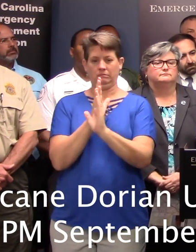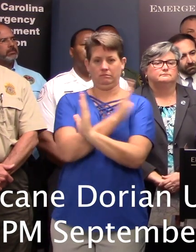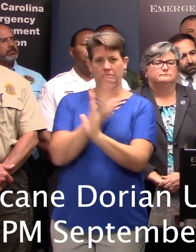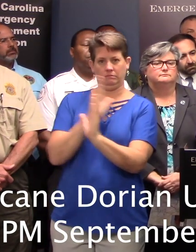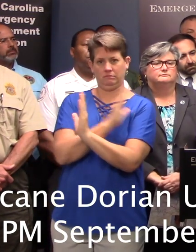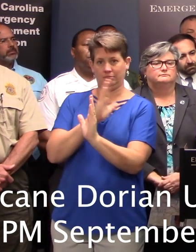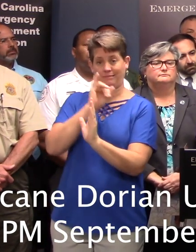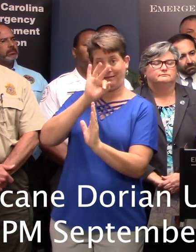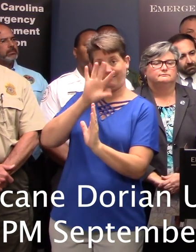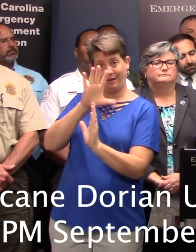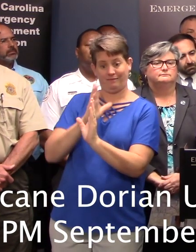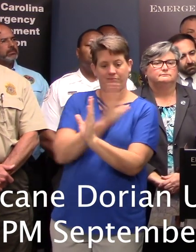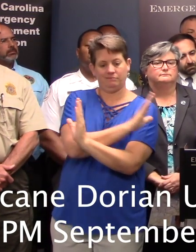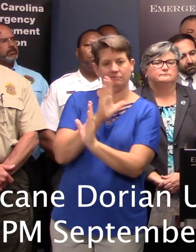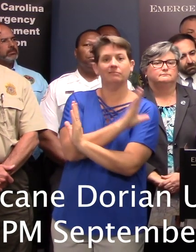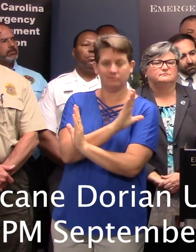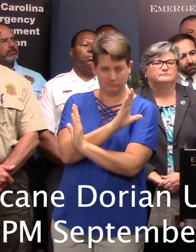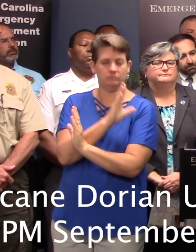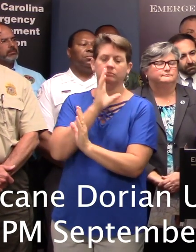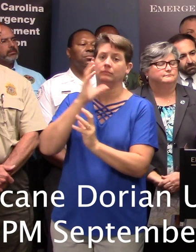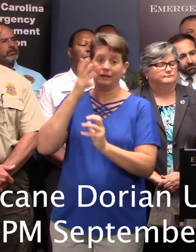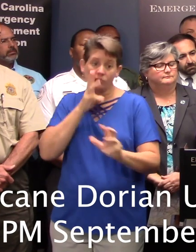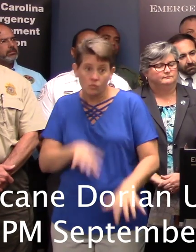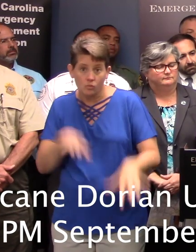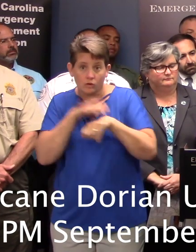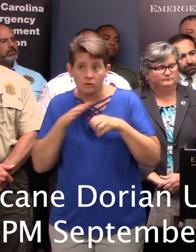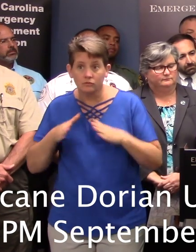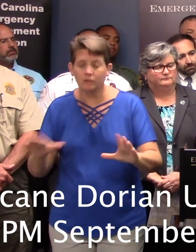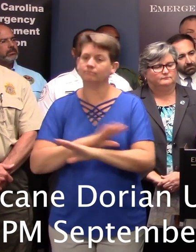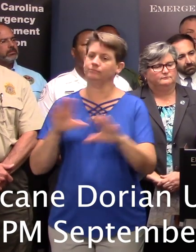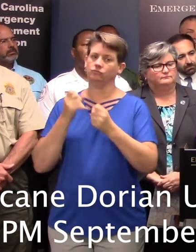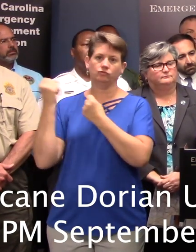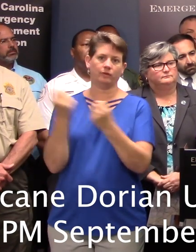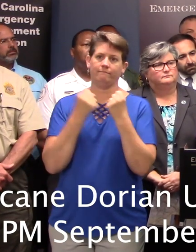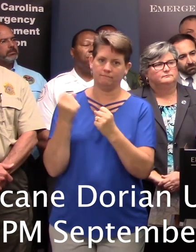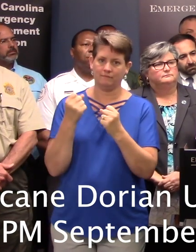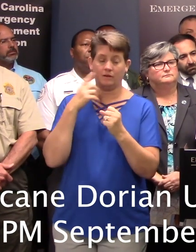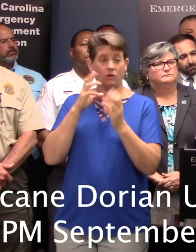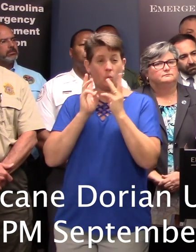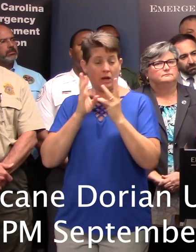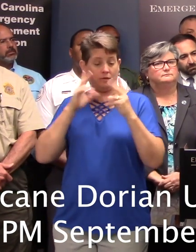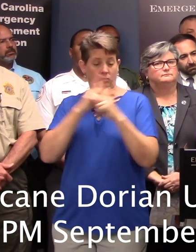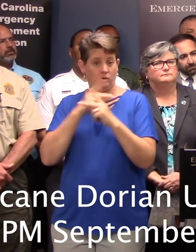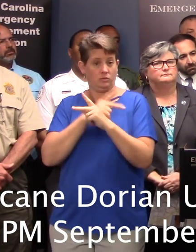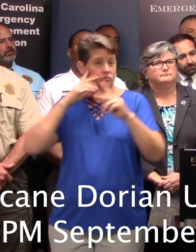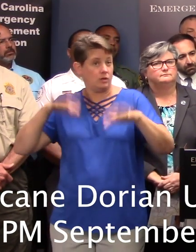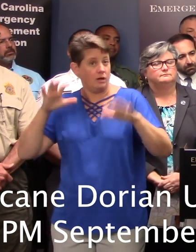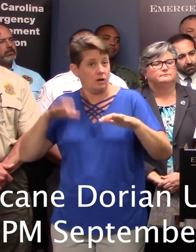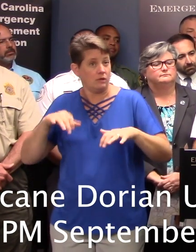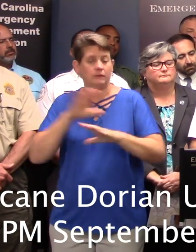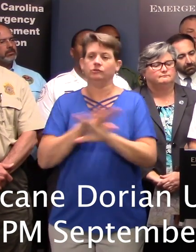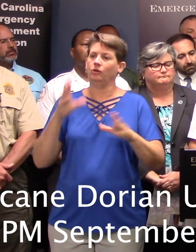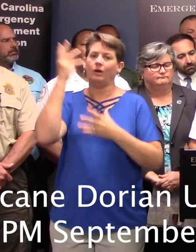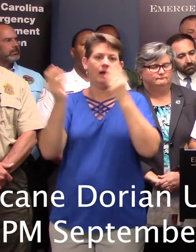to drive through flooded roadways. As conditions deteriorate, please do not venture outdoors. All threats from this storm should be taken seriously.